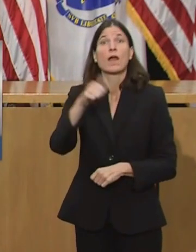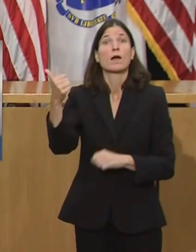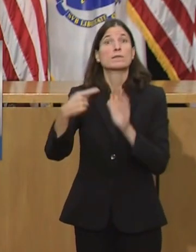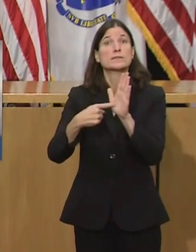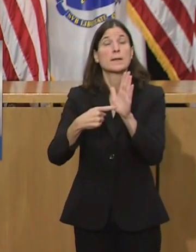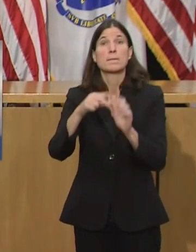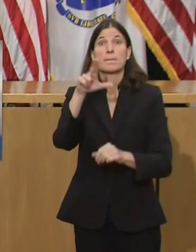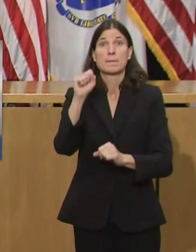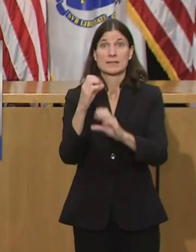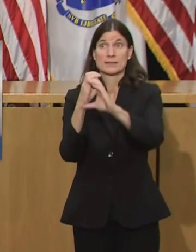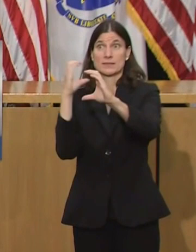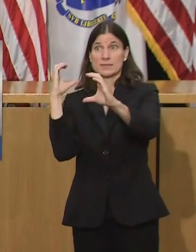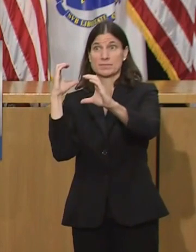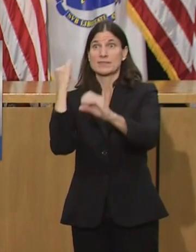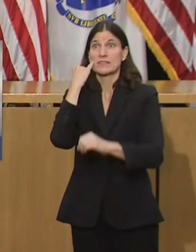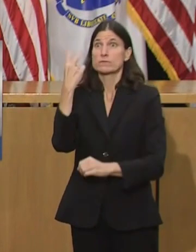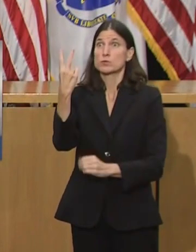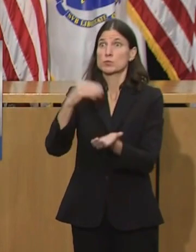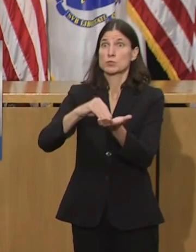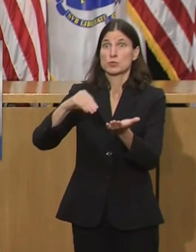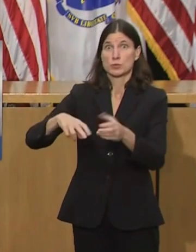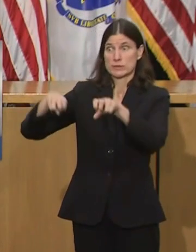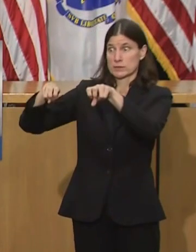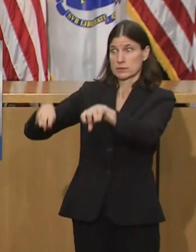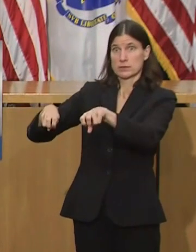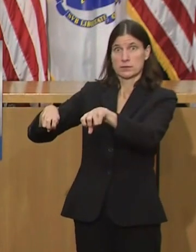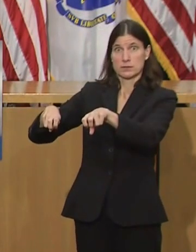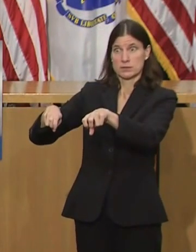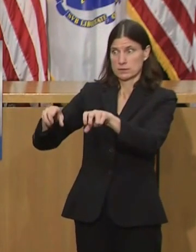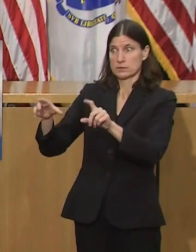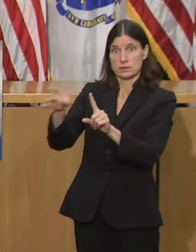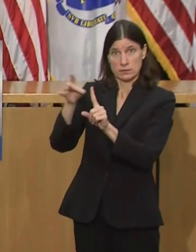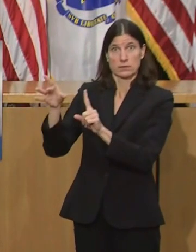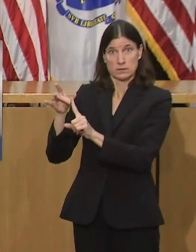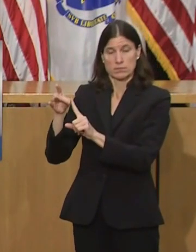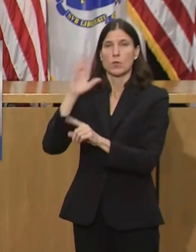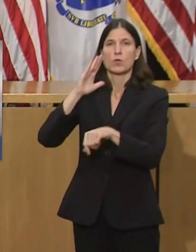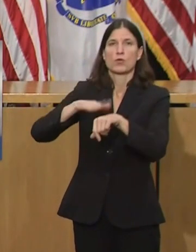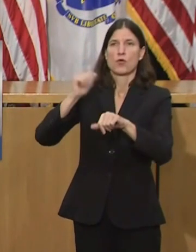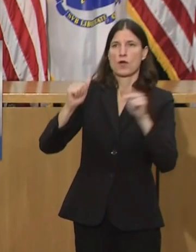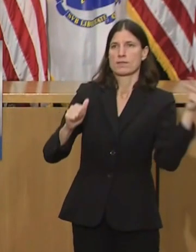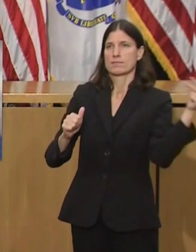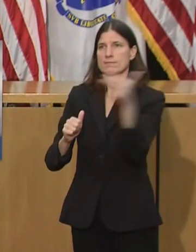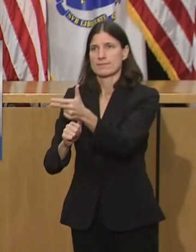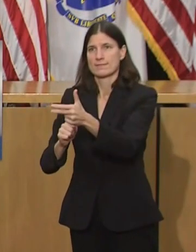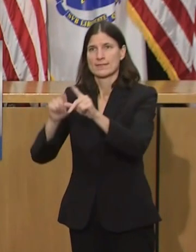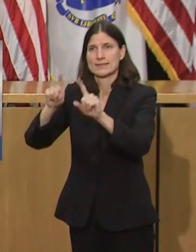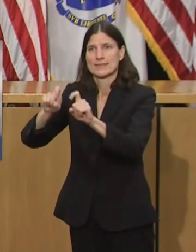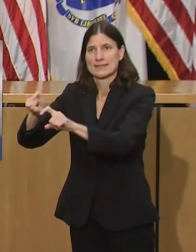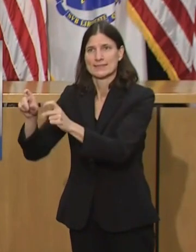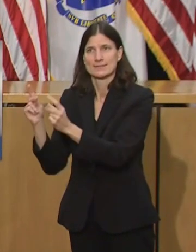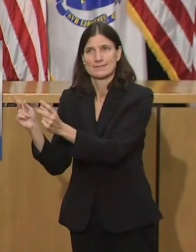As the governor said, the departments of public health and elementary and secondary education will share more detailed guidance soon.